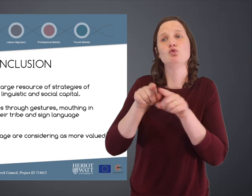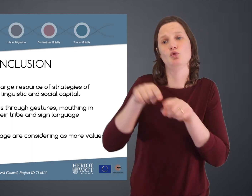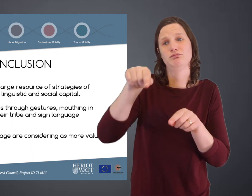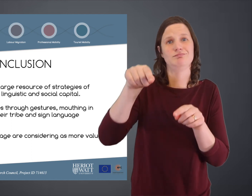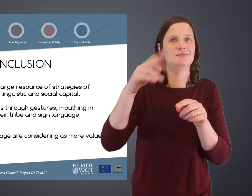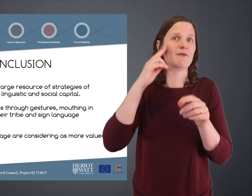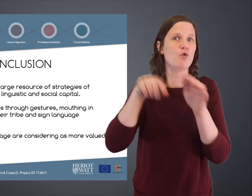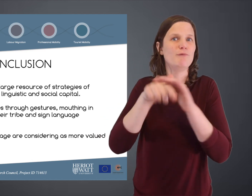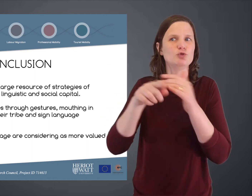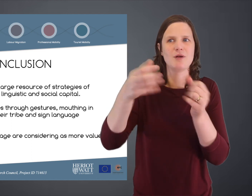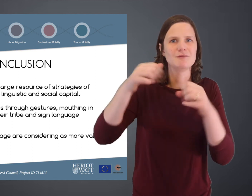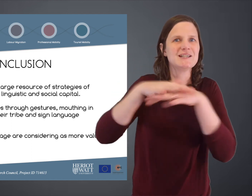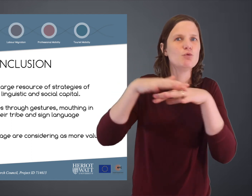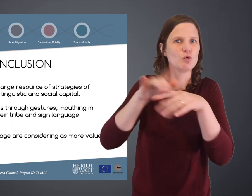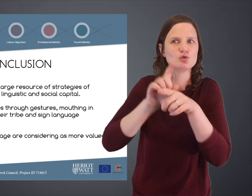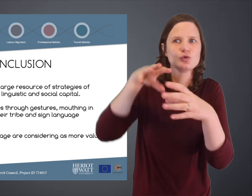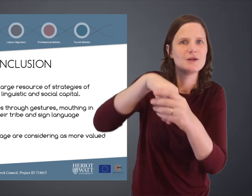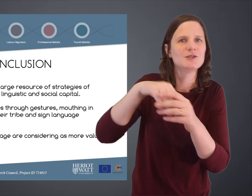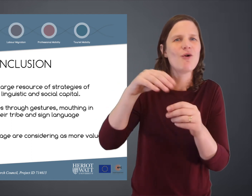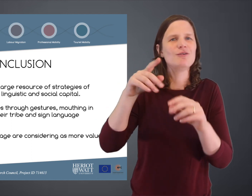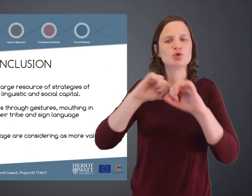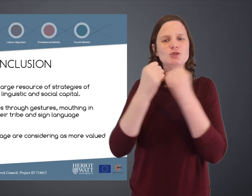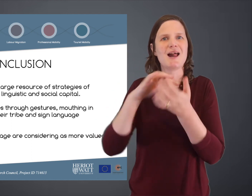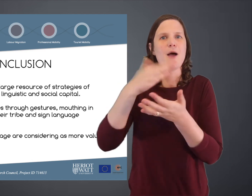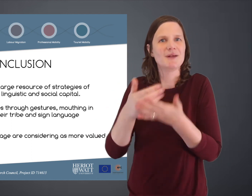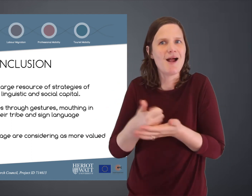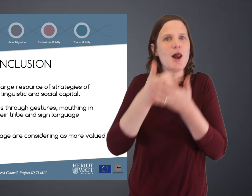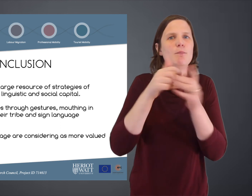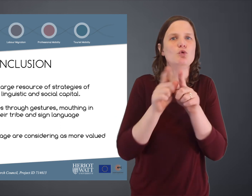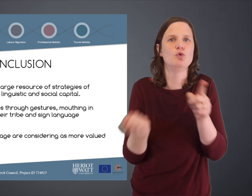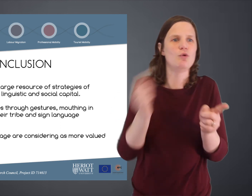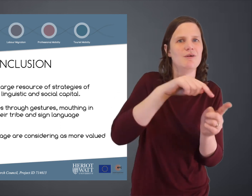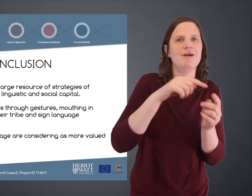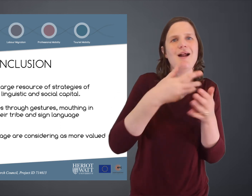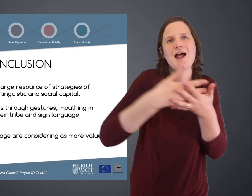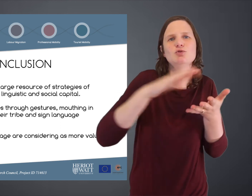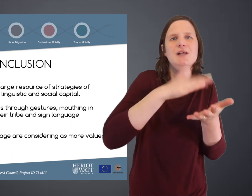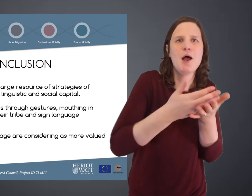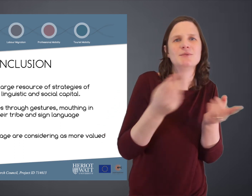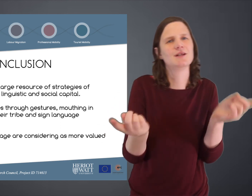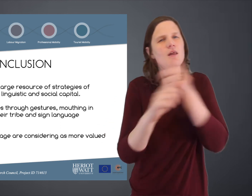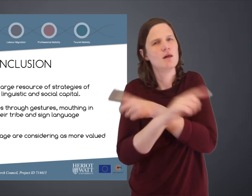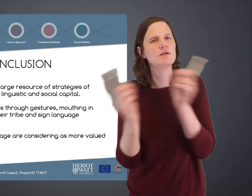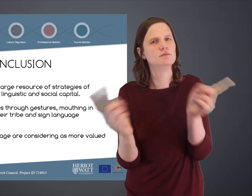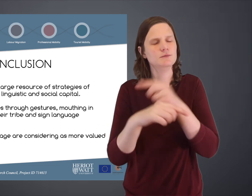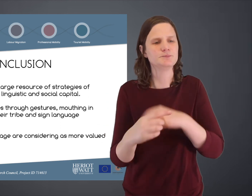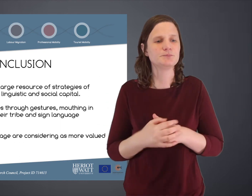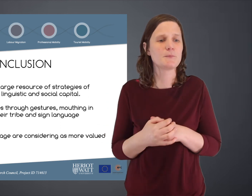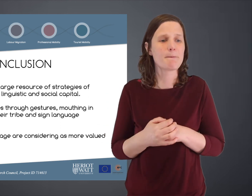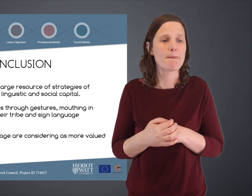navigate communication situations. They also are part of the deaf network within the camp. So this shows that their